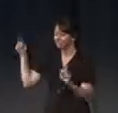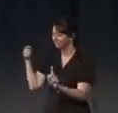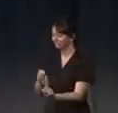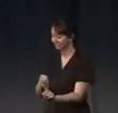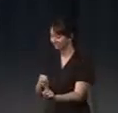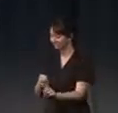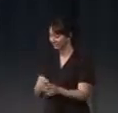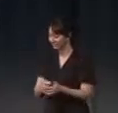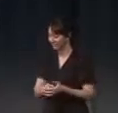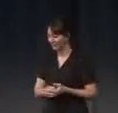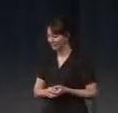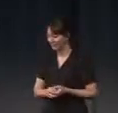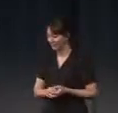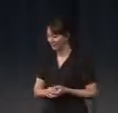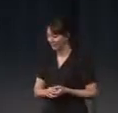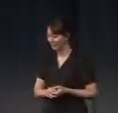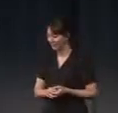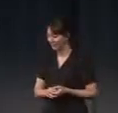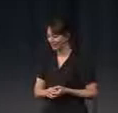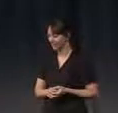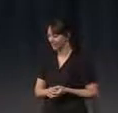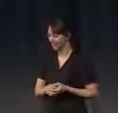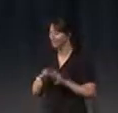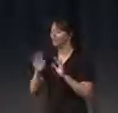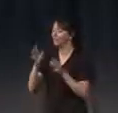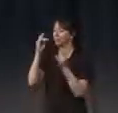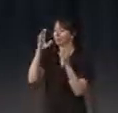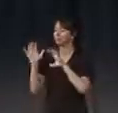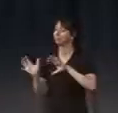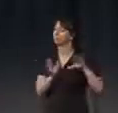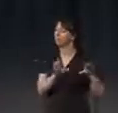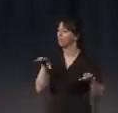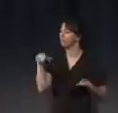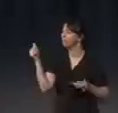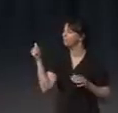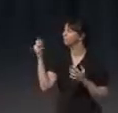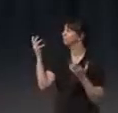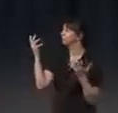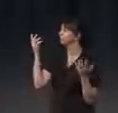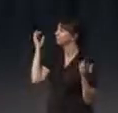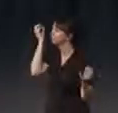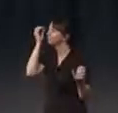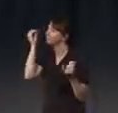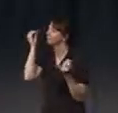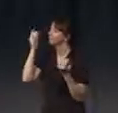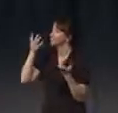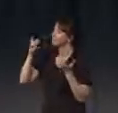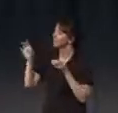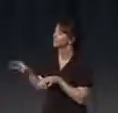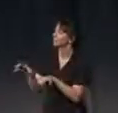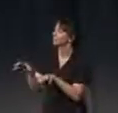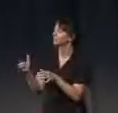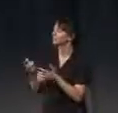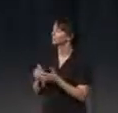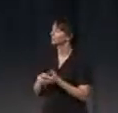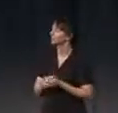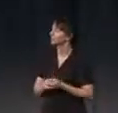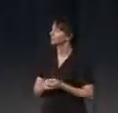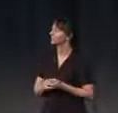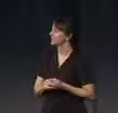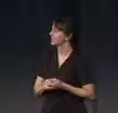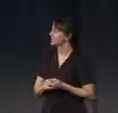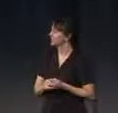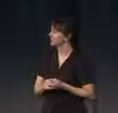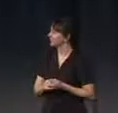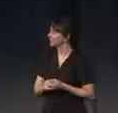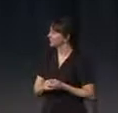Okay, then the other exercise idea and a little bit also which I think so, well, I'm a great